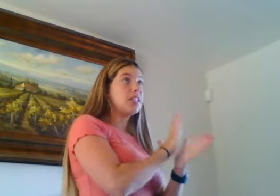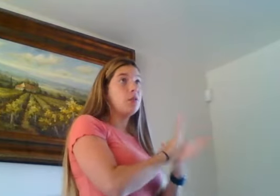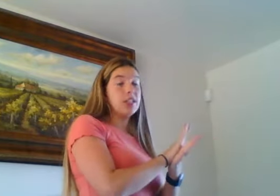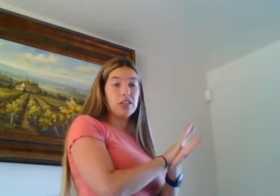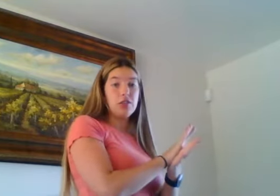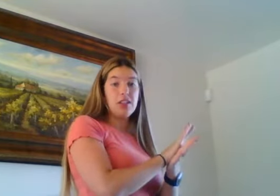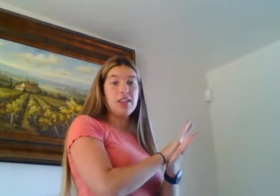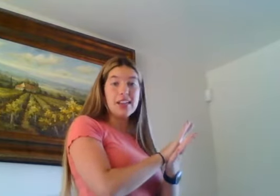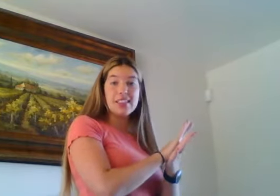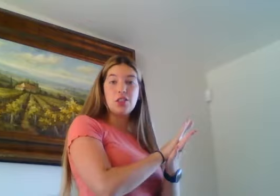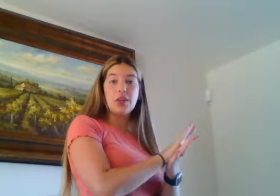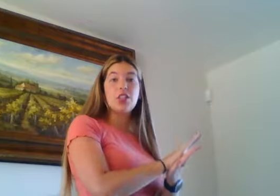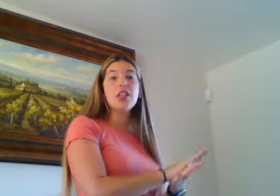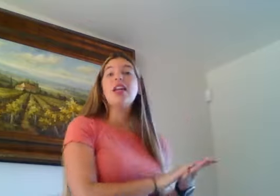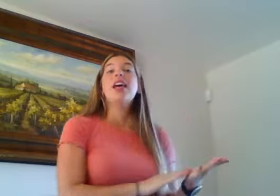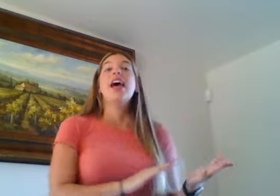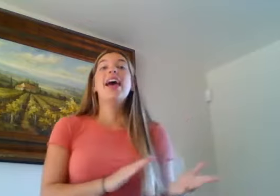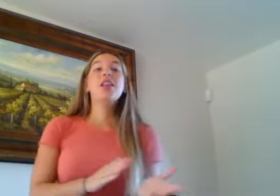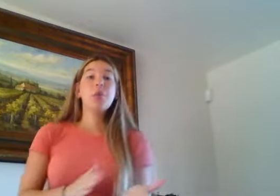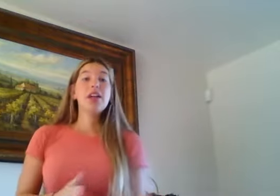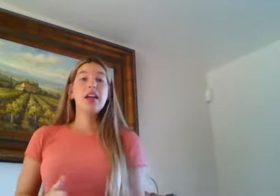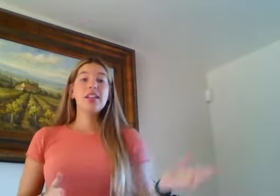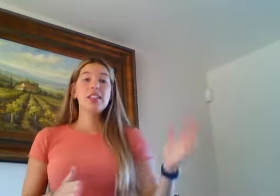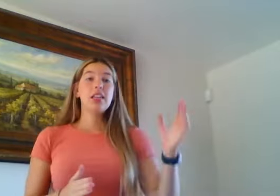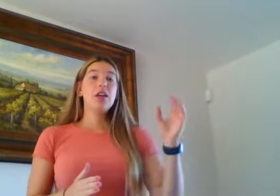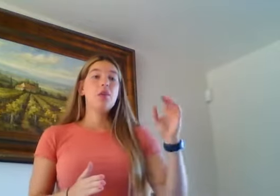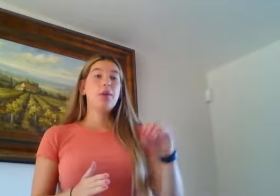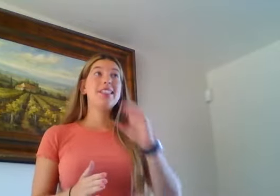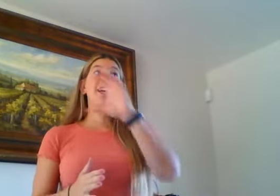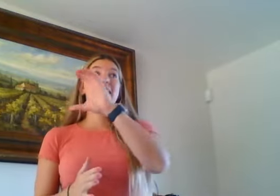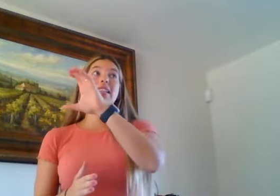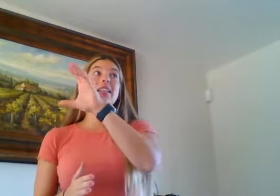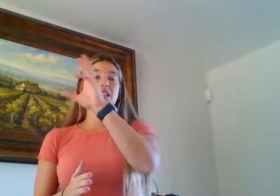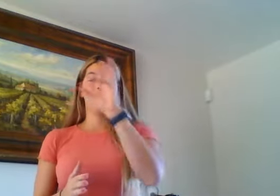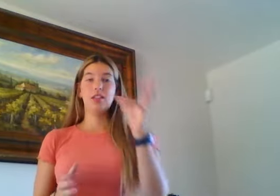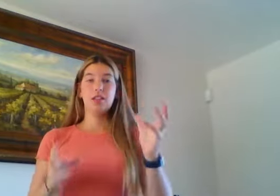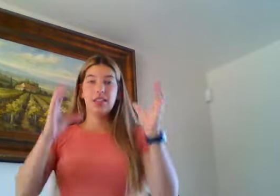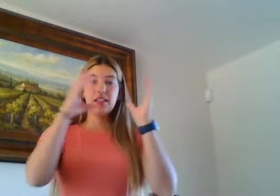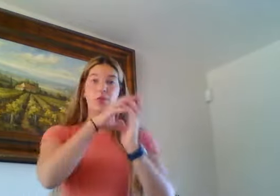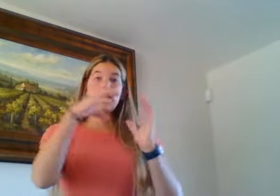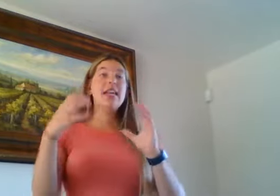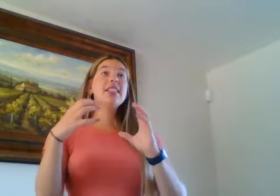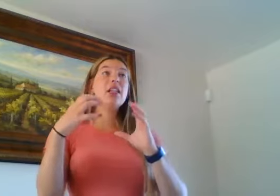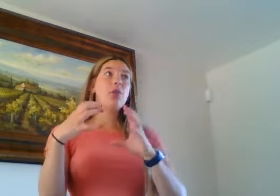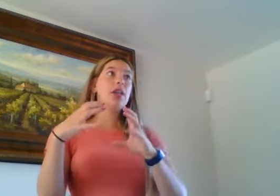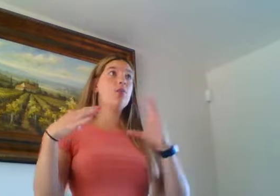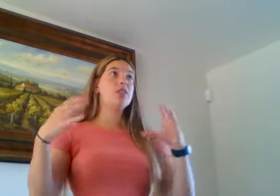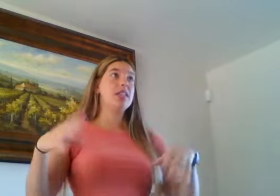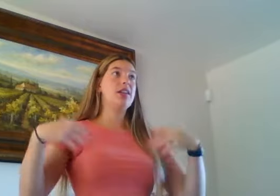syllable and next accentuation. And when I say present, it was the last syllable that was